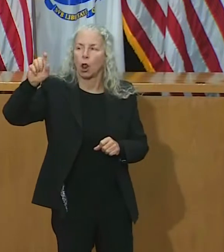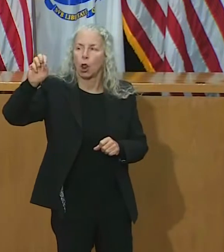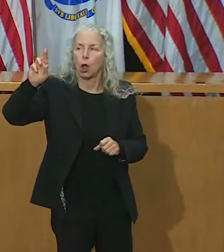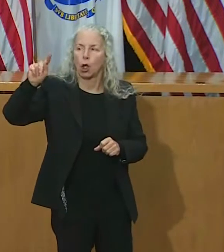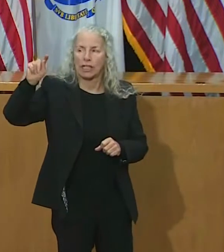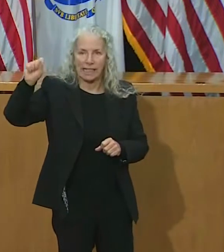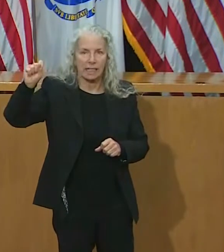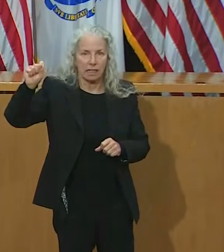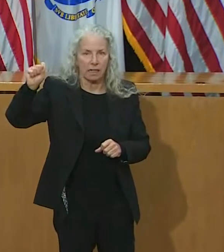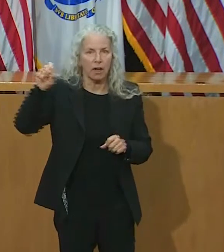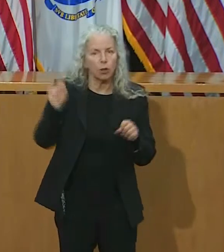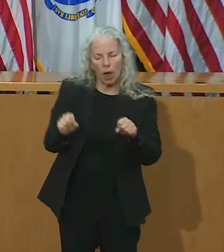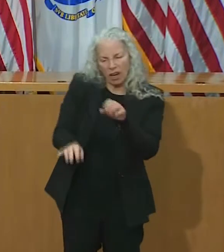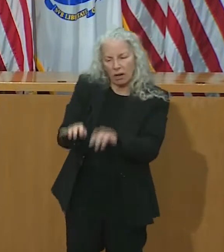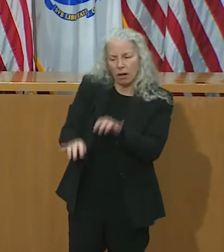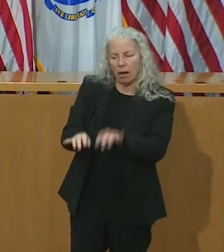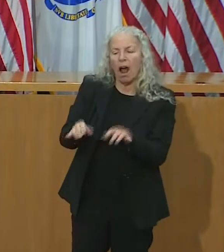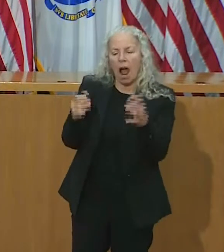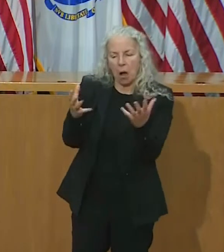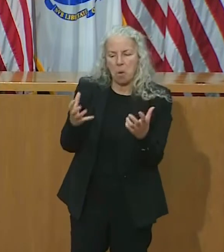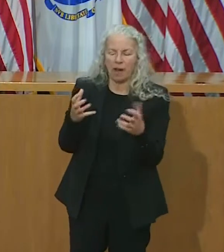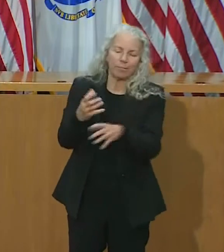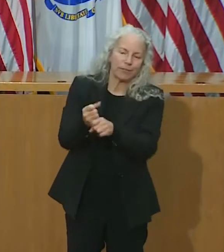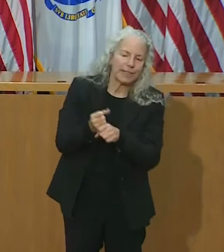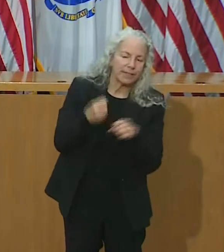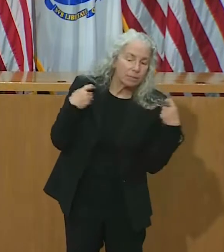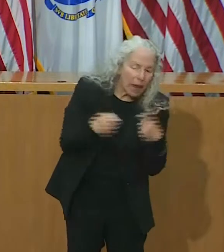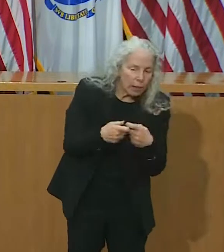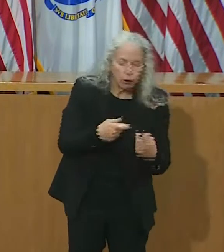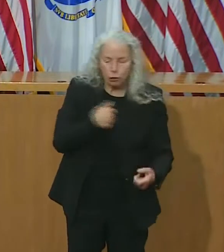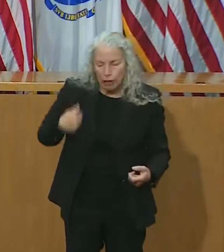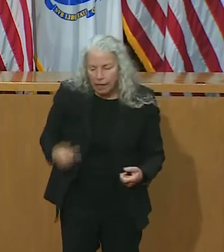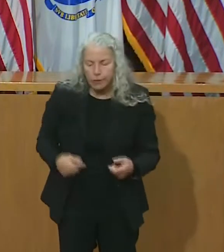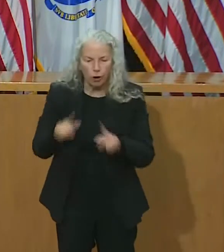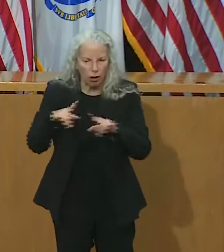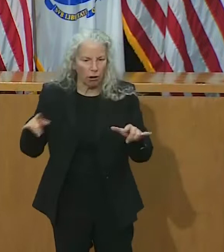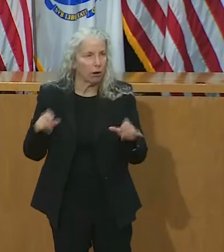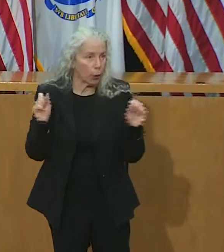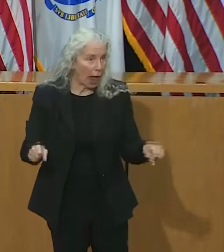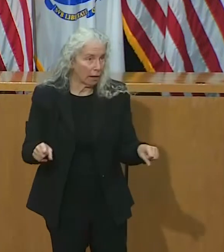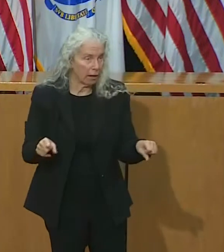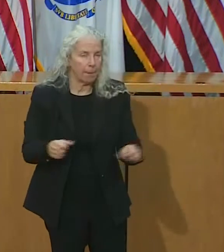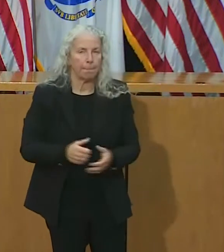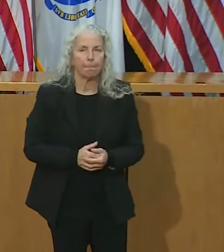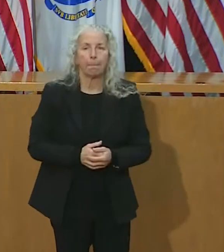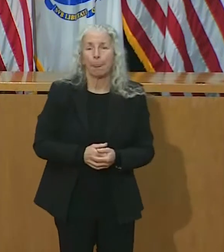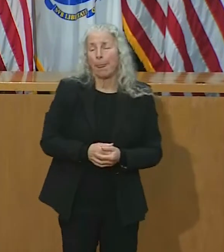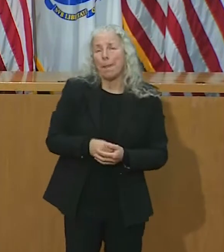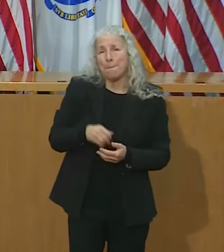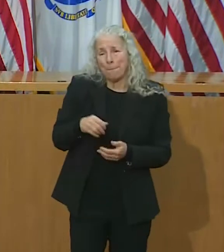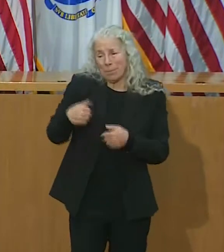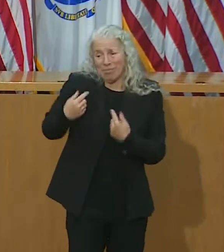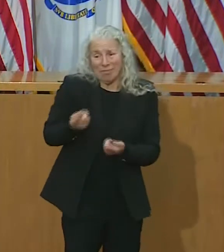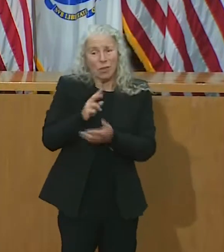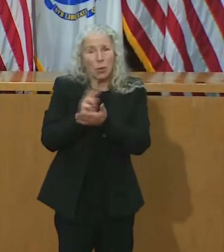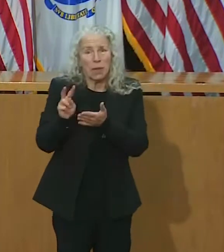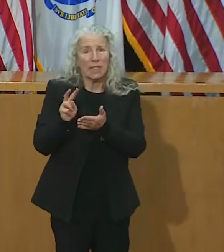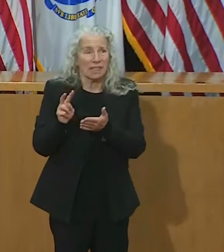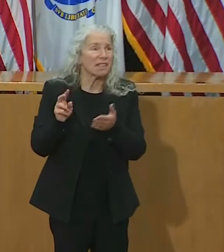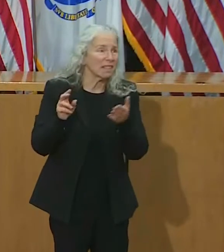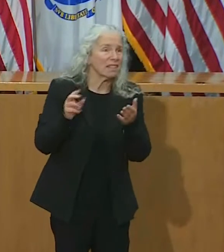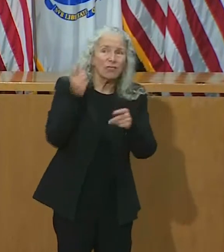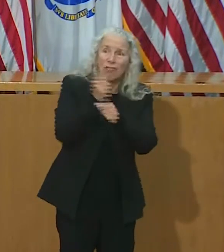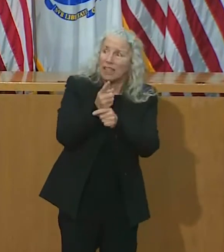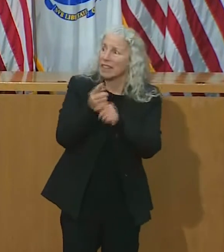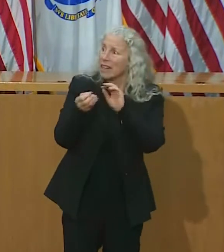As the governor has continued to impress over these past few weeks, COVID-19 cases are on the rise across the Commonwealth. The uptick